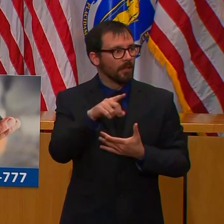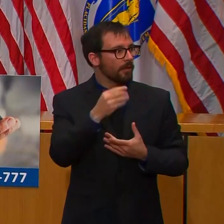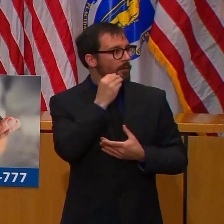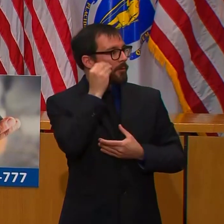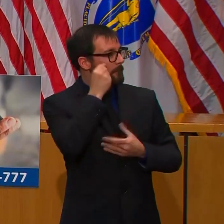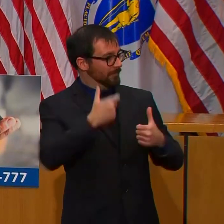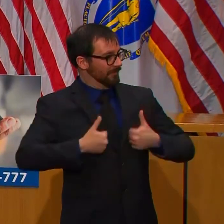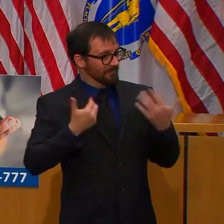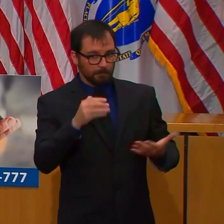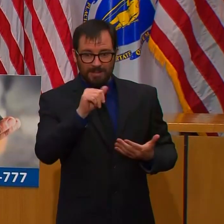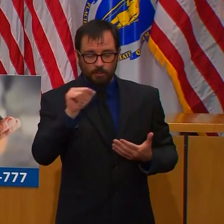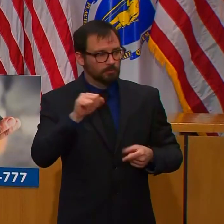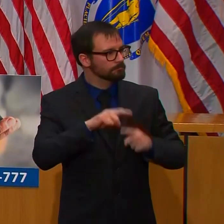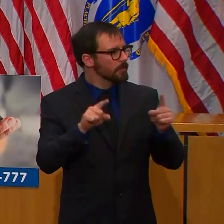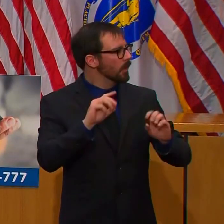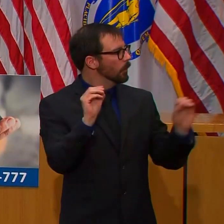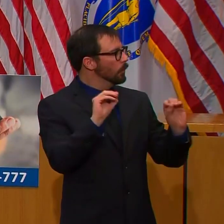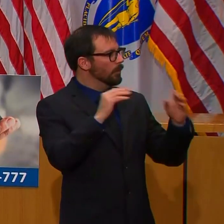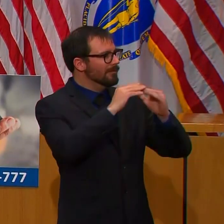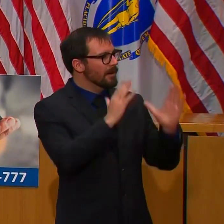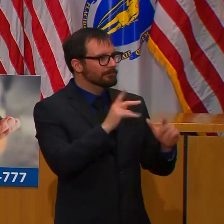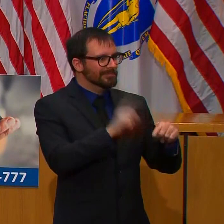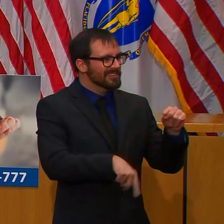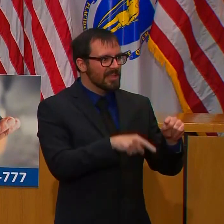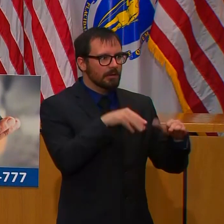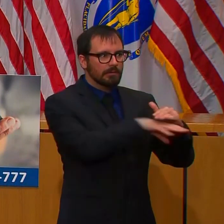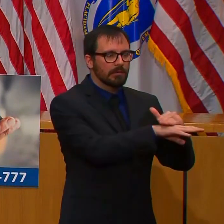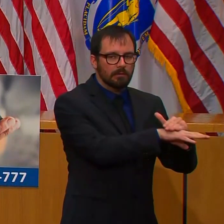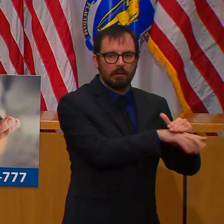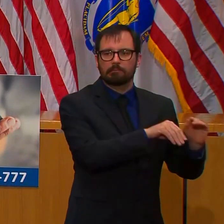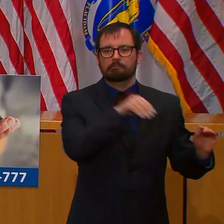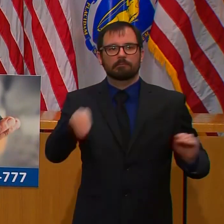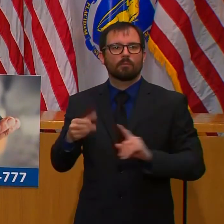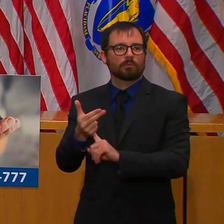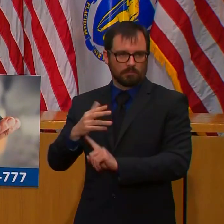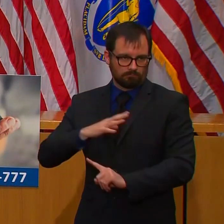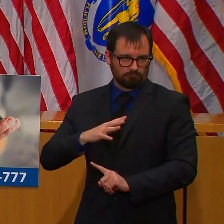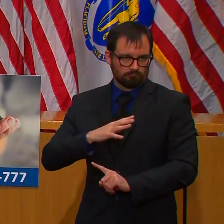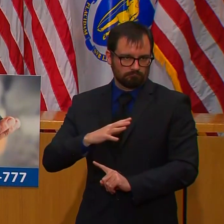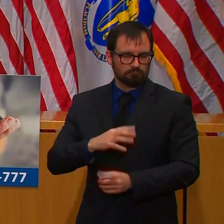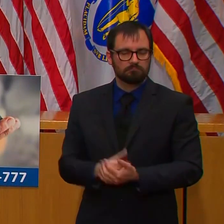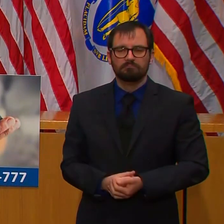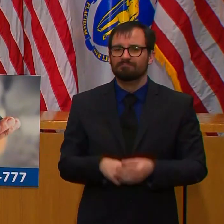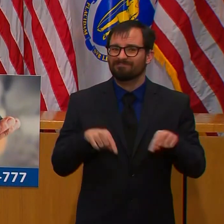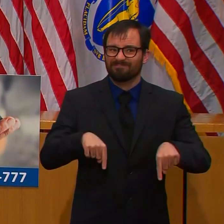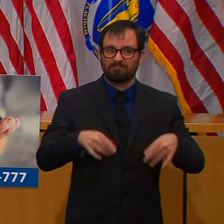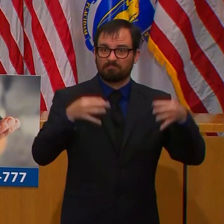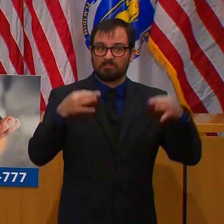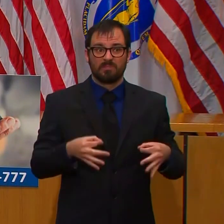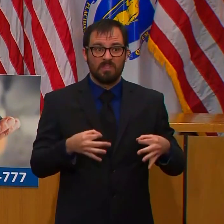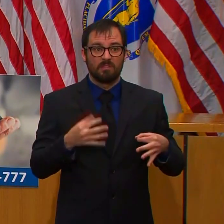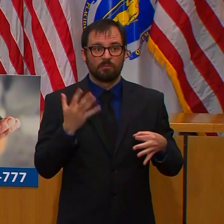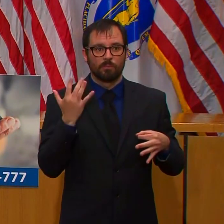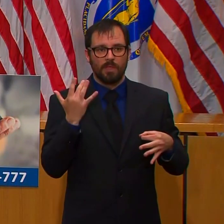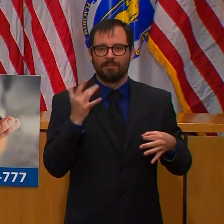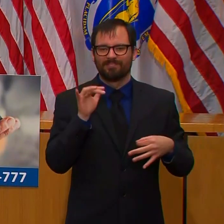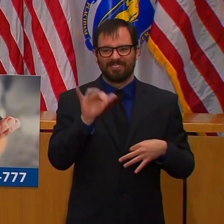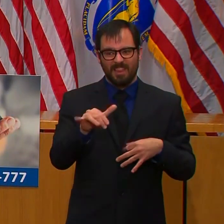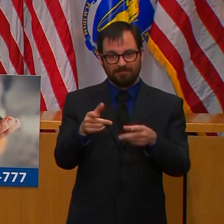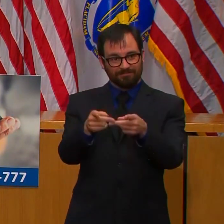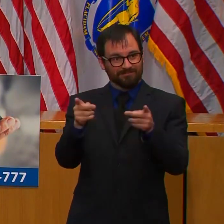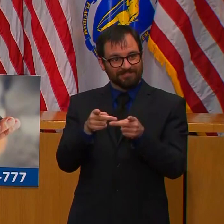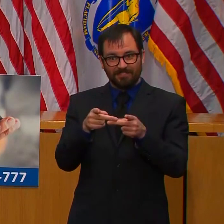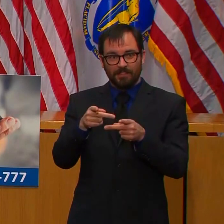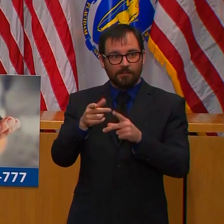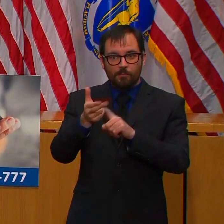The point here is to reserve these spaces for people who need them as a result of circumstances that relate to or were caused by